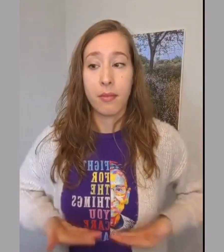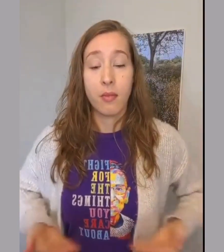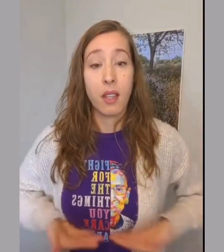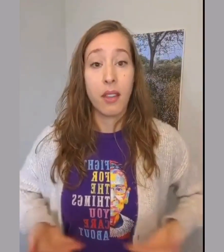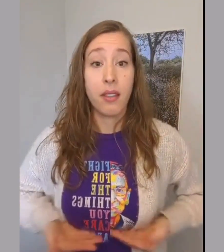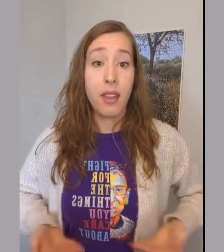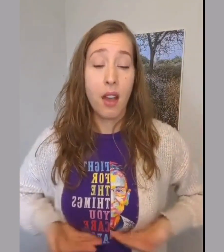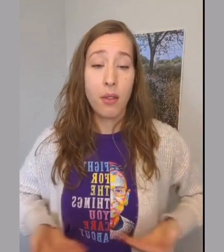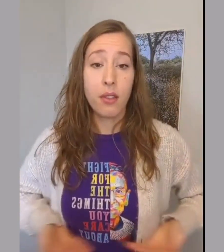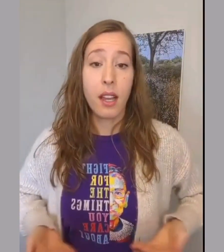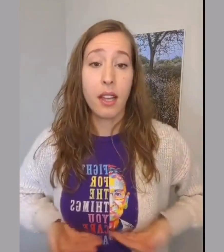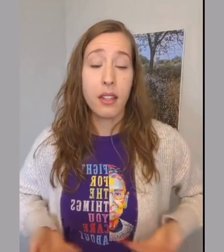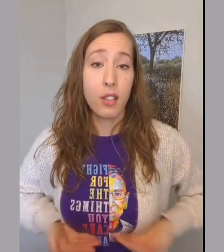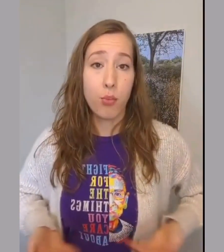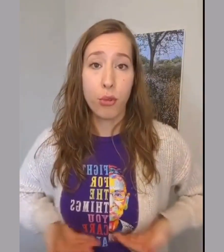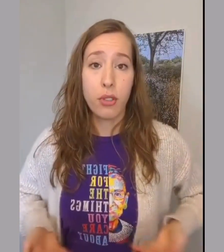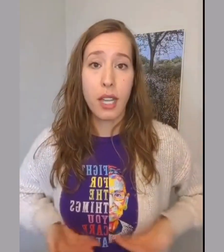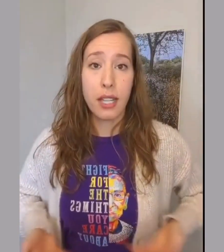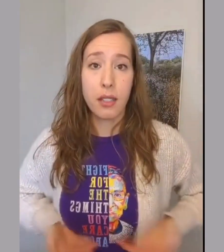The other side is brutalized.